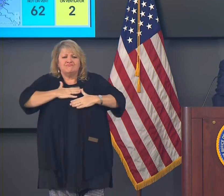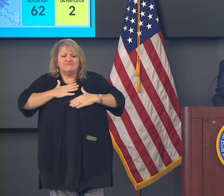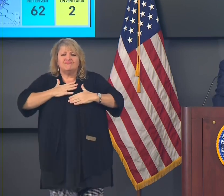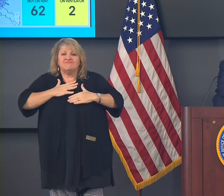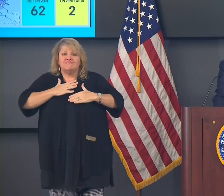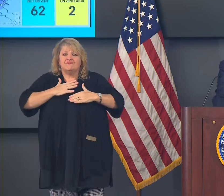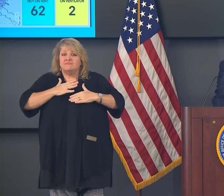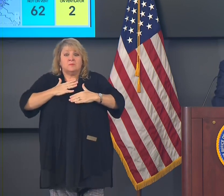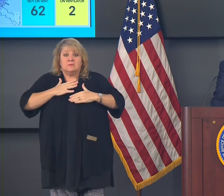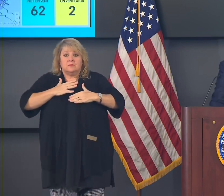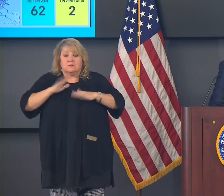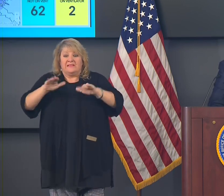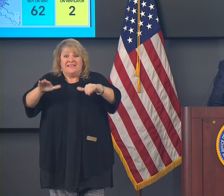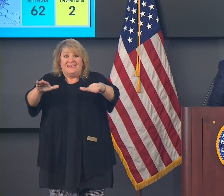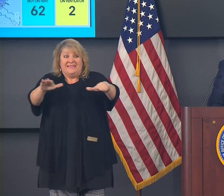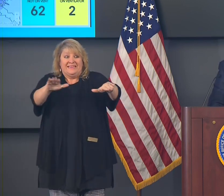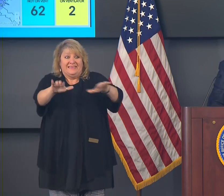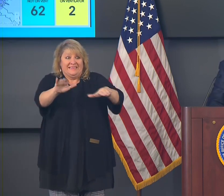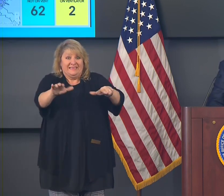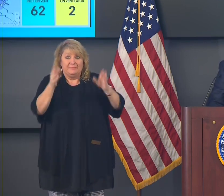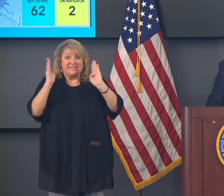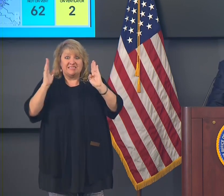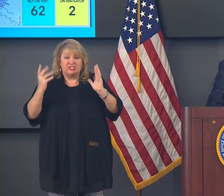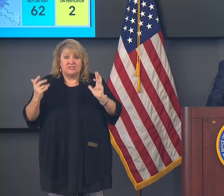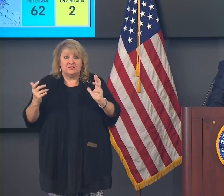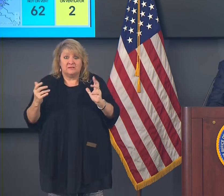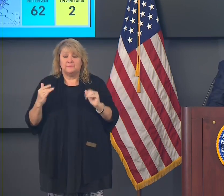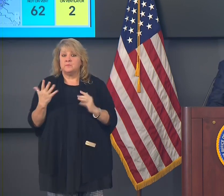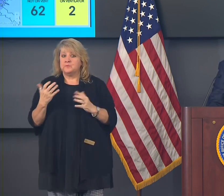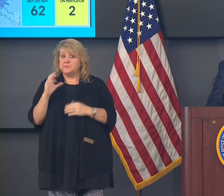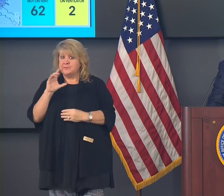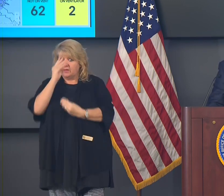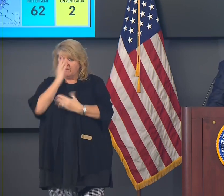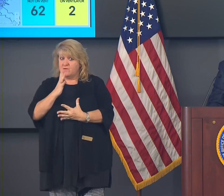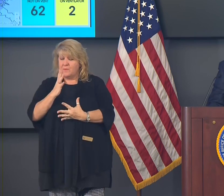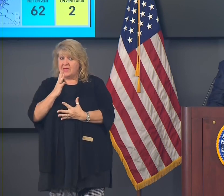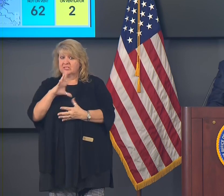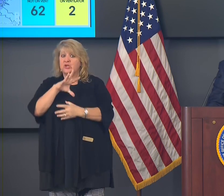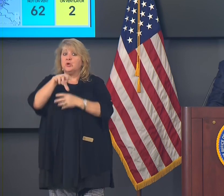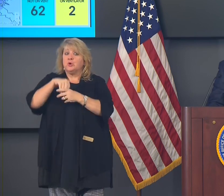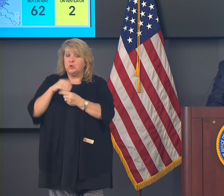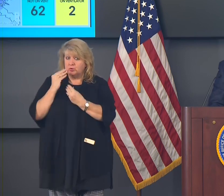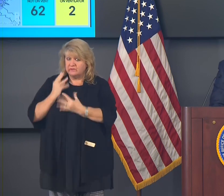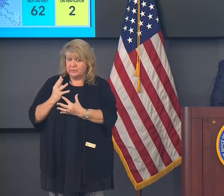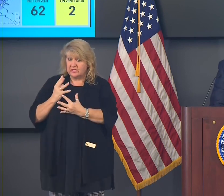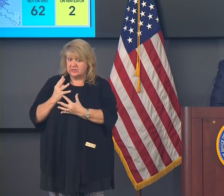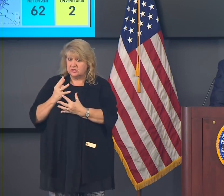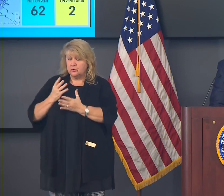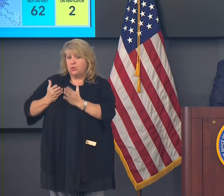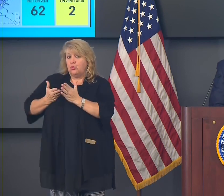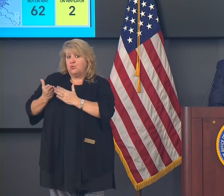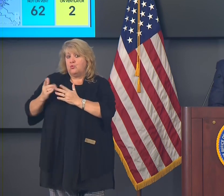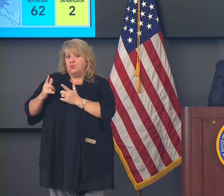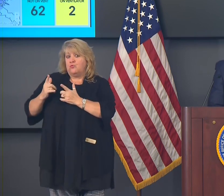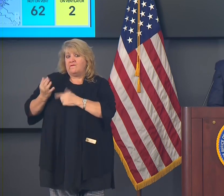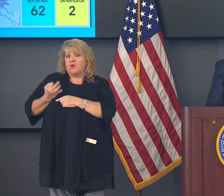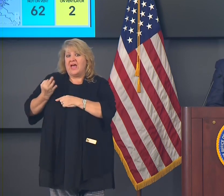we can get on the right track again. I want you to know the data includes information through Friday,